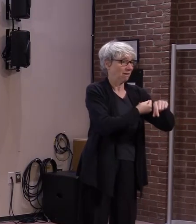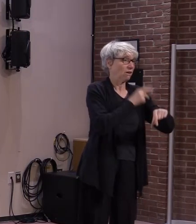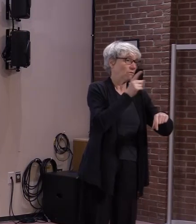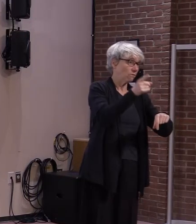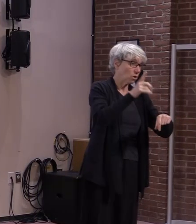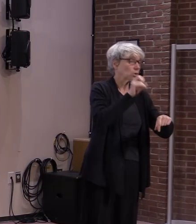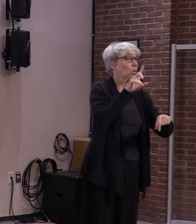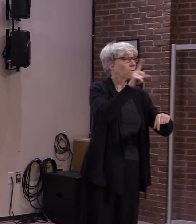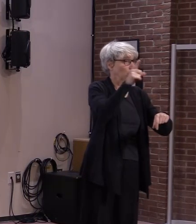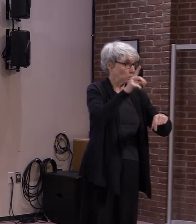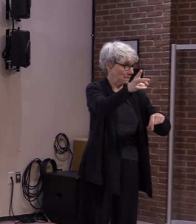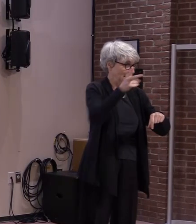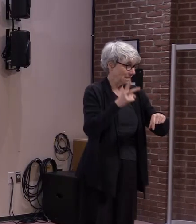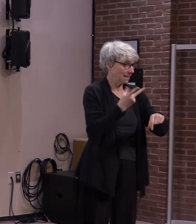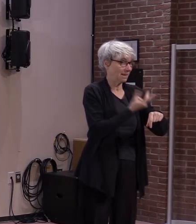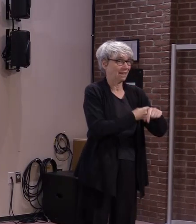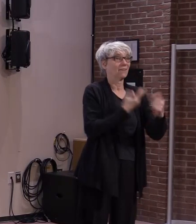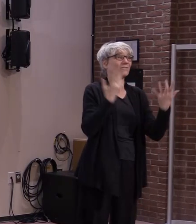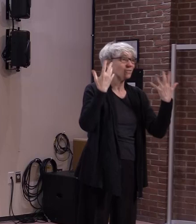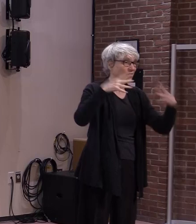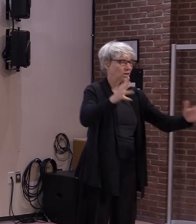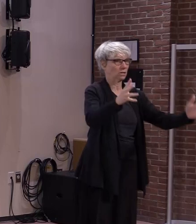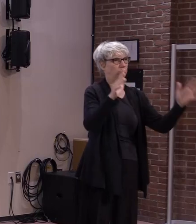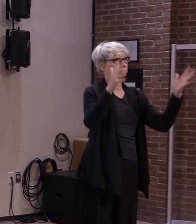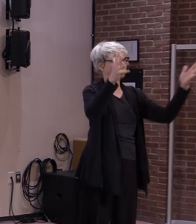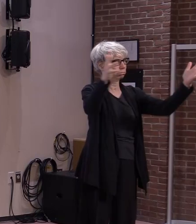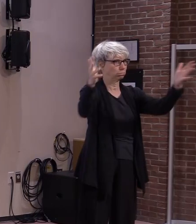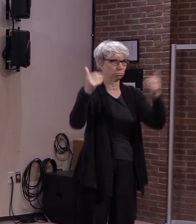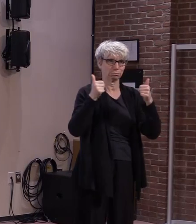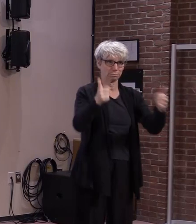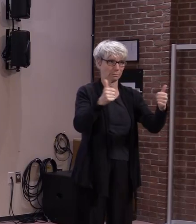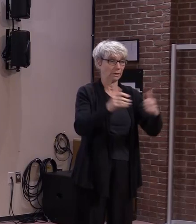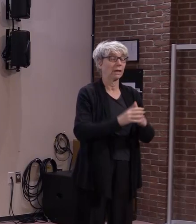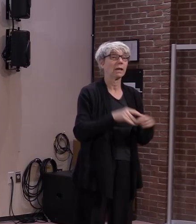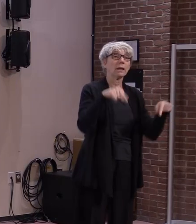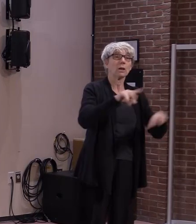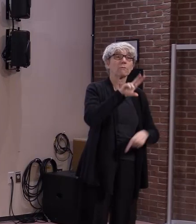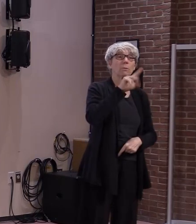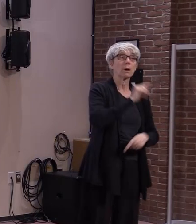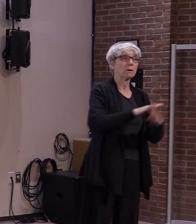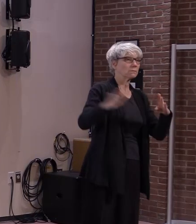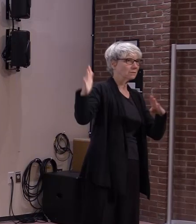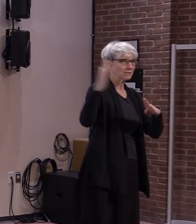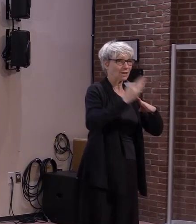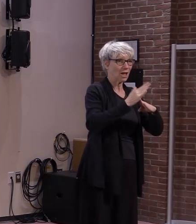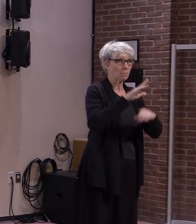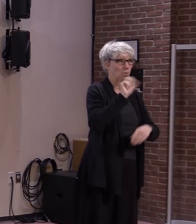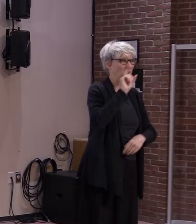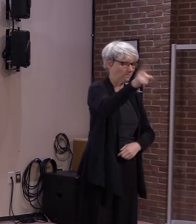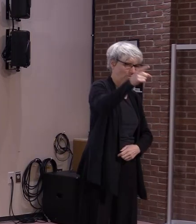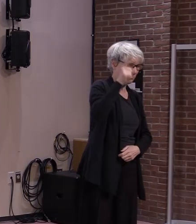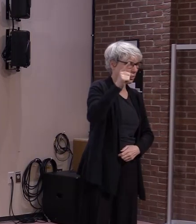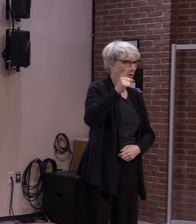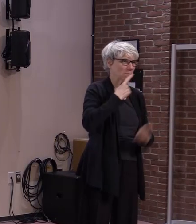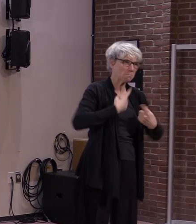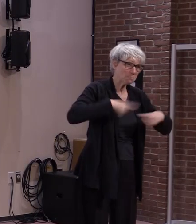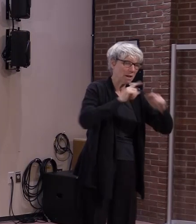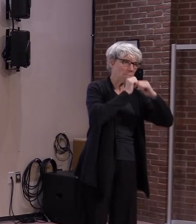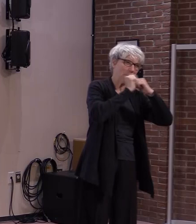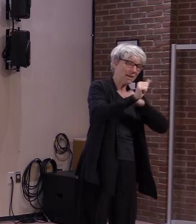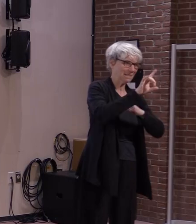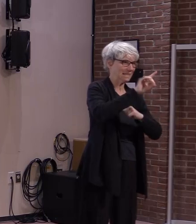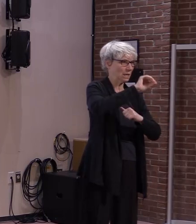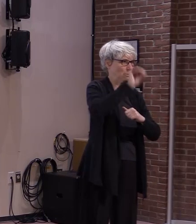dose of the vaccine. We are the first in the country to achieve this milestone. This is